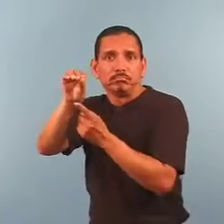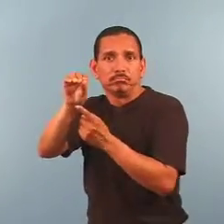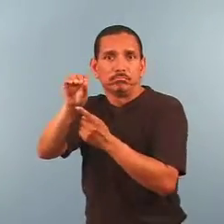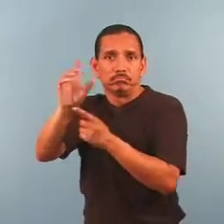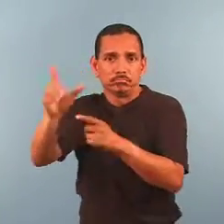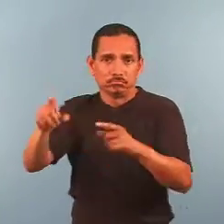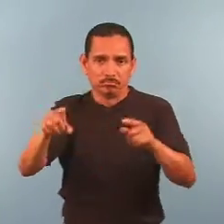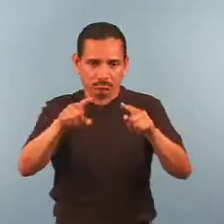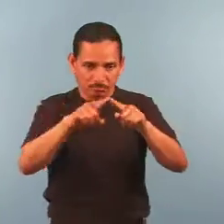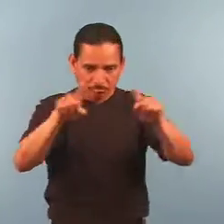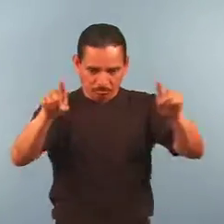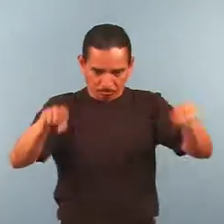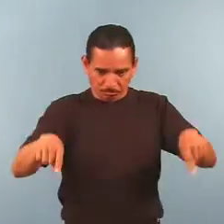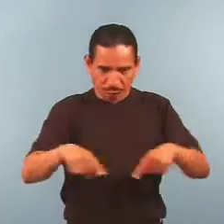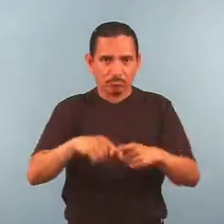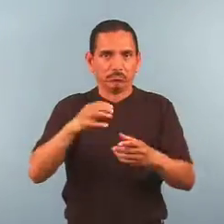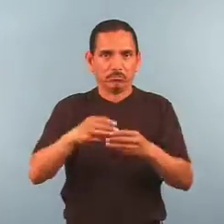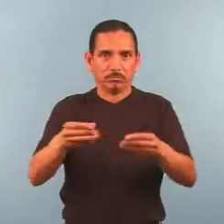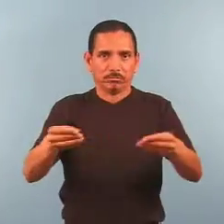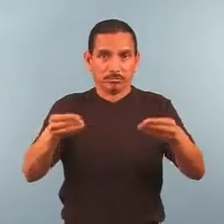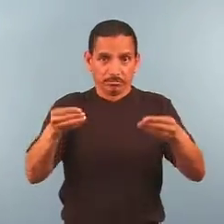In the Hubble image